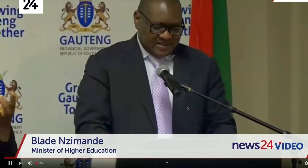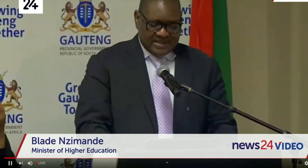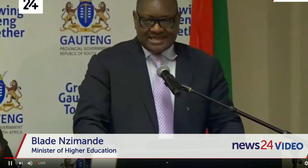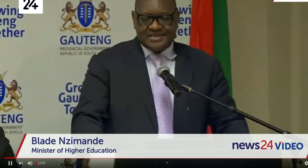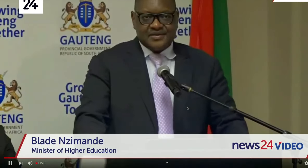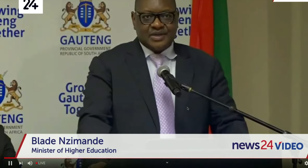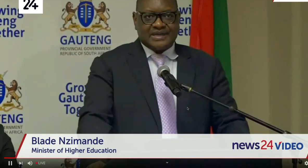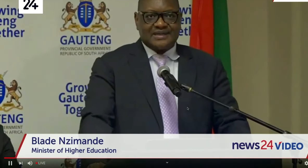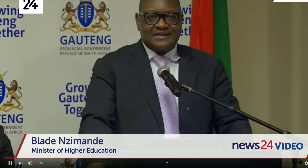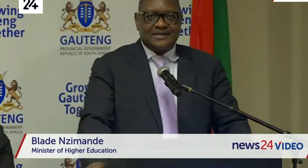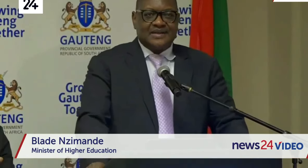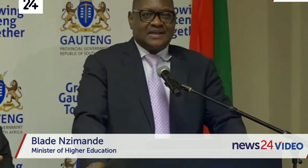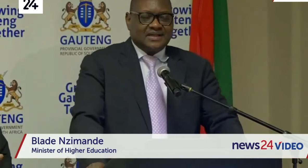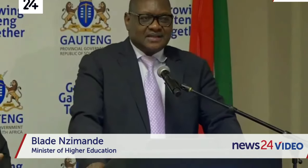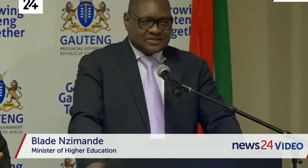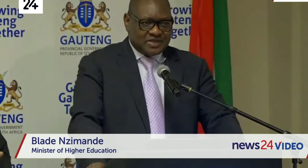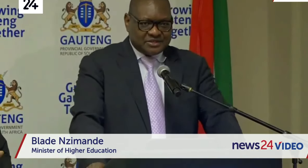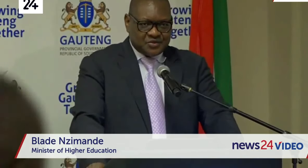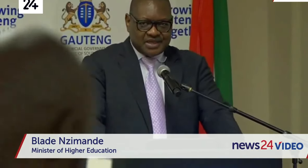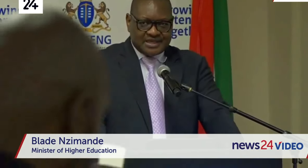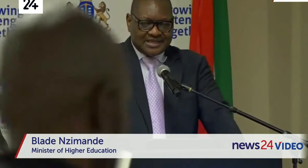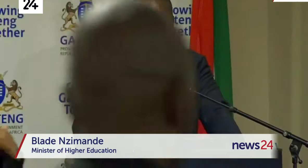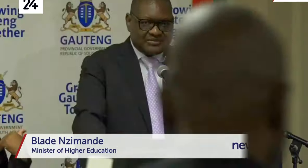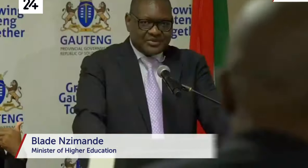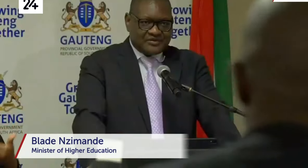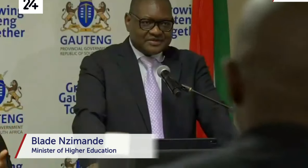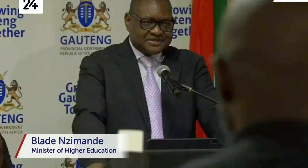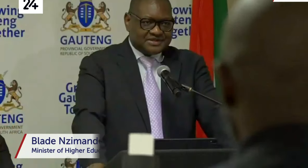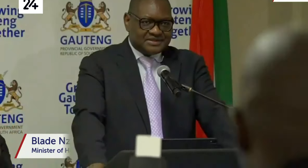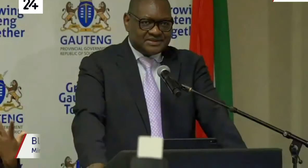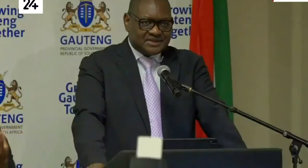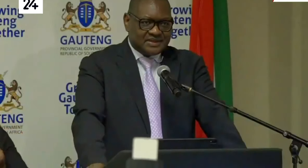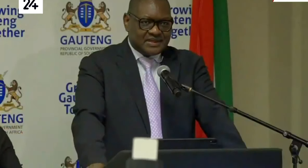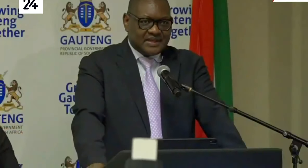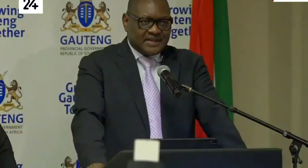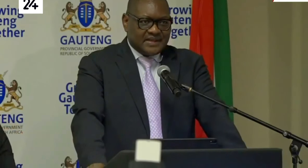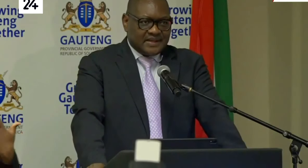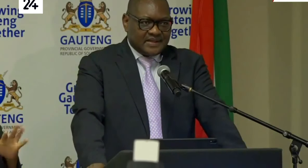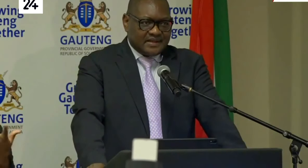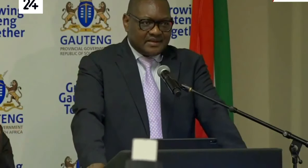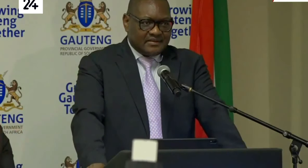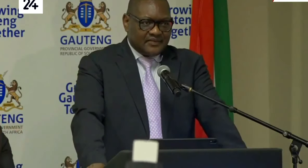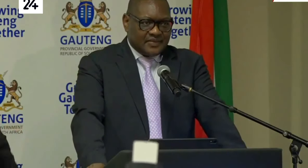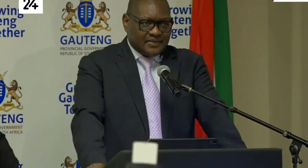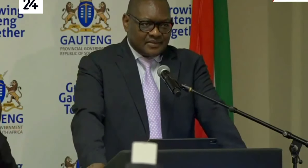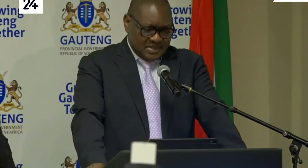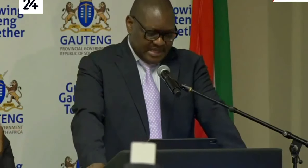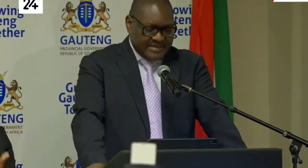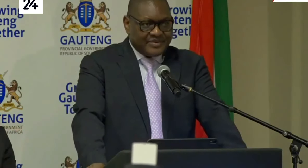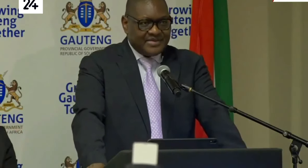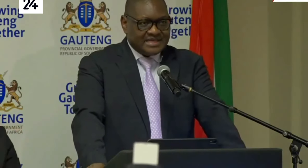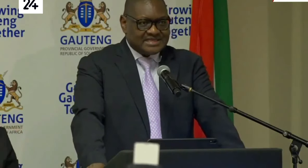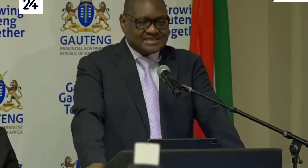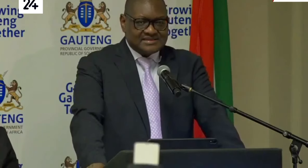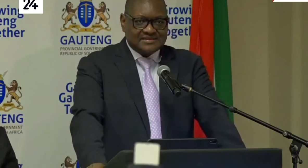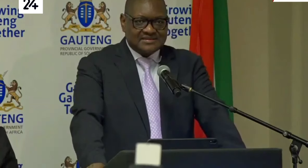Regarding the work that we are doing in Gautam province in